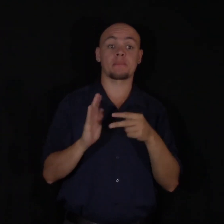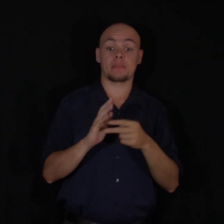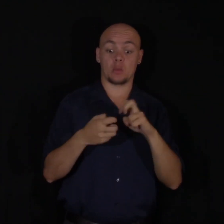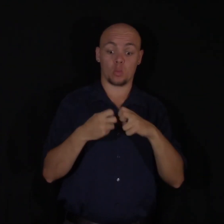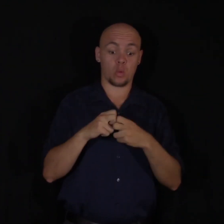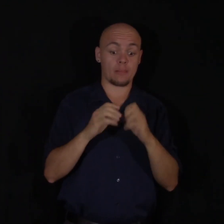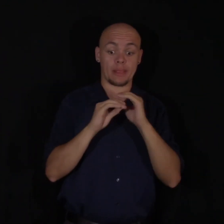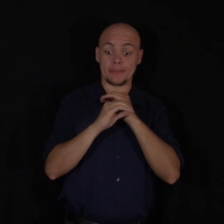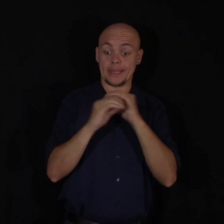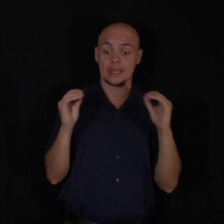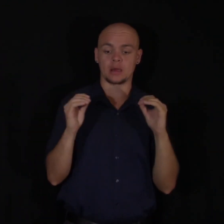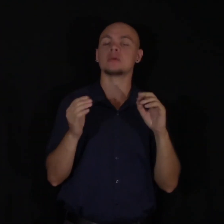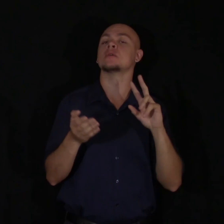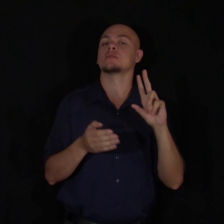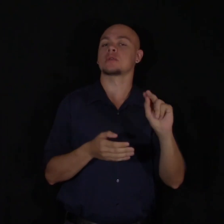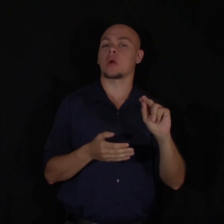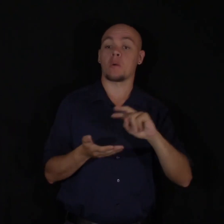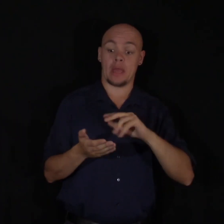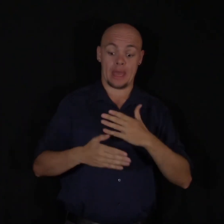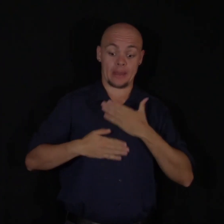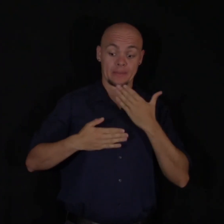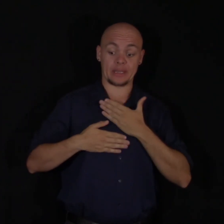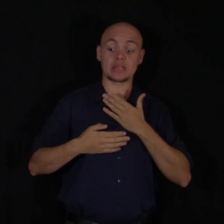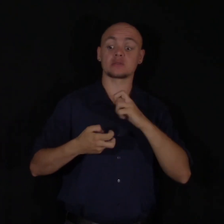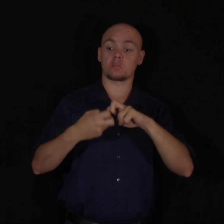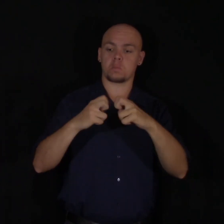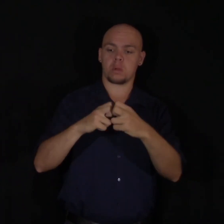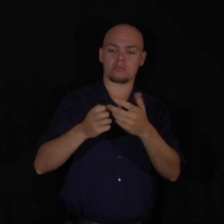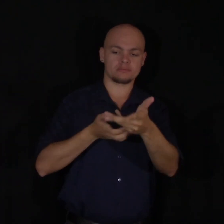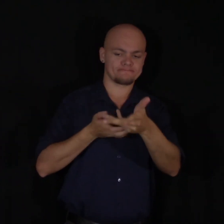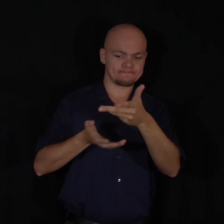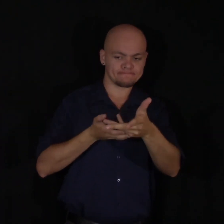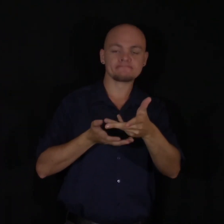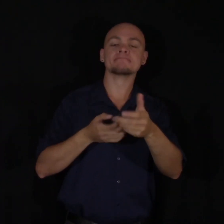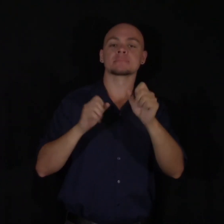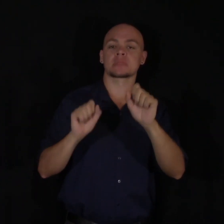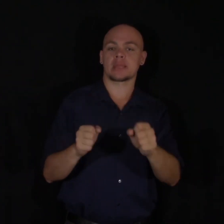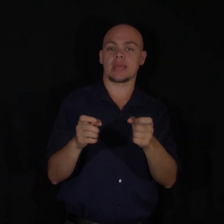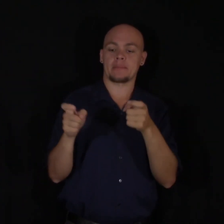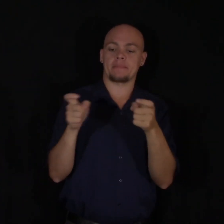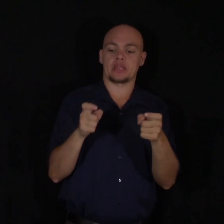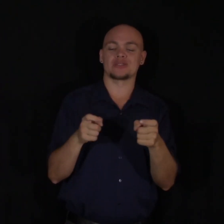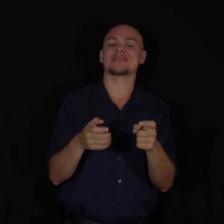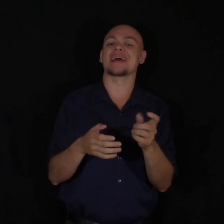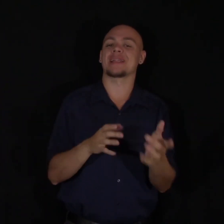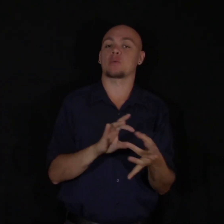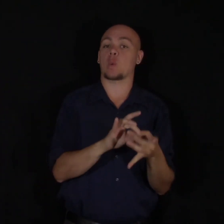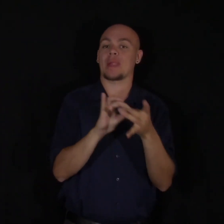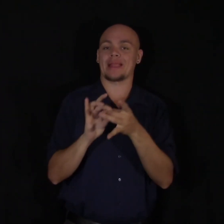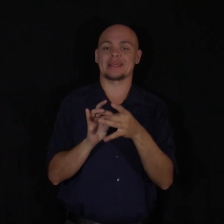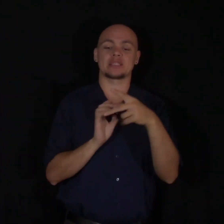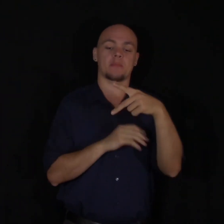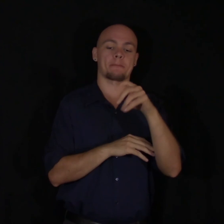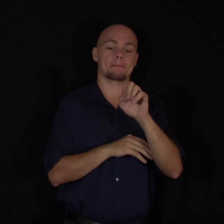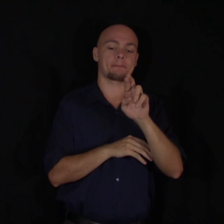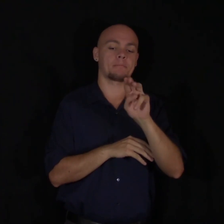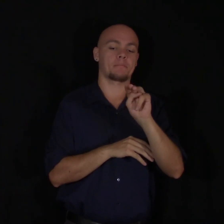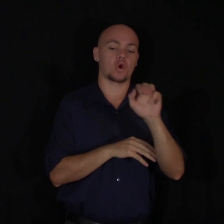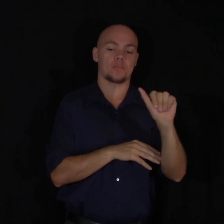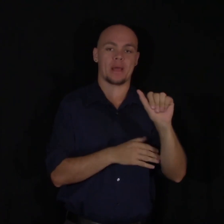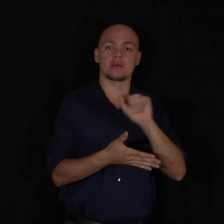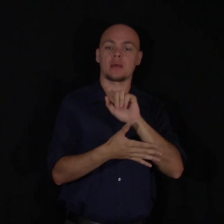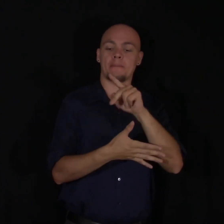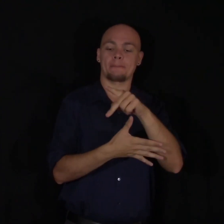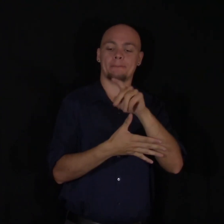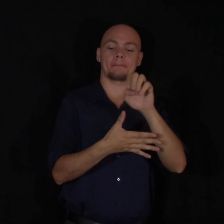It's the ability to deal with them. And this relates back to my idea of PERMA. We may all have problems. We all